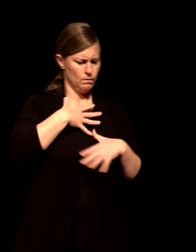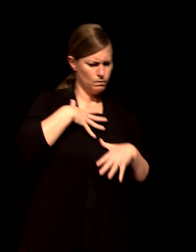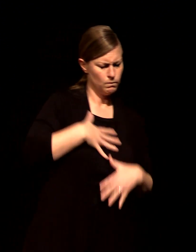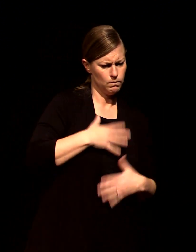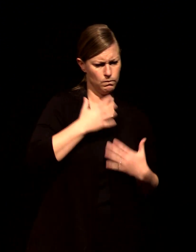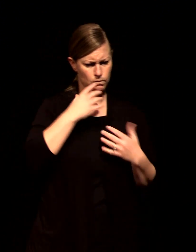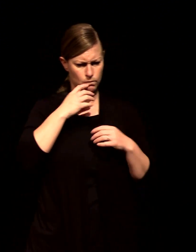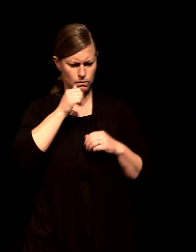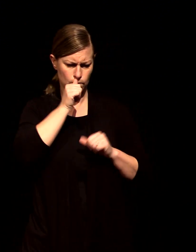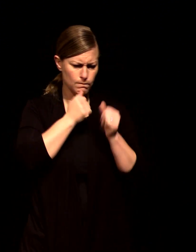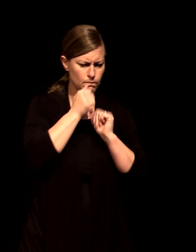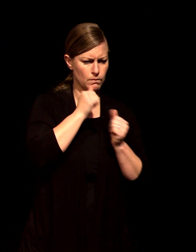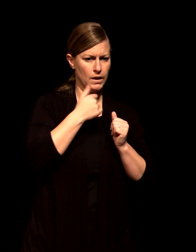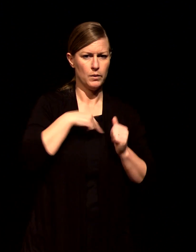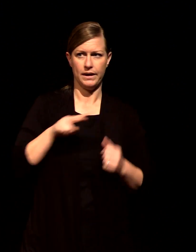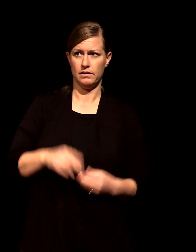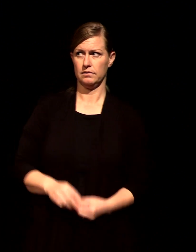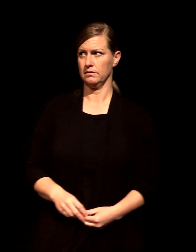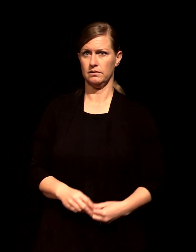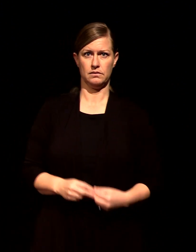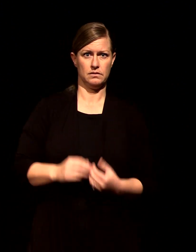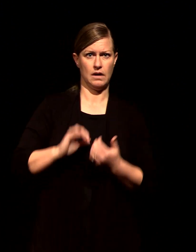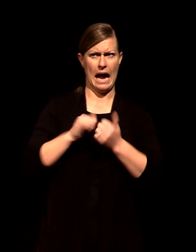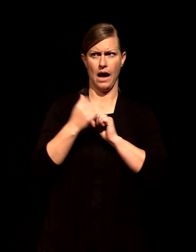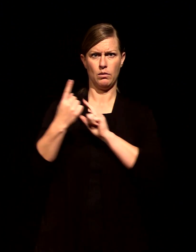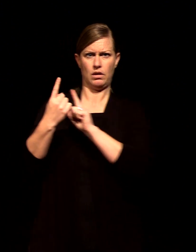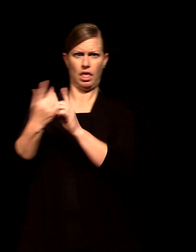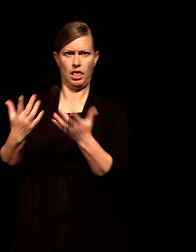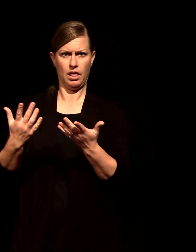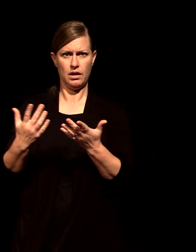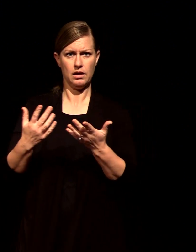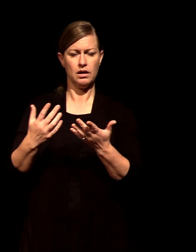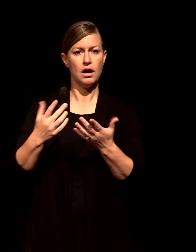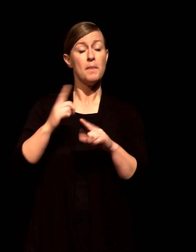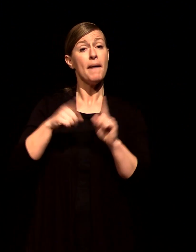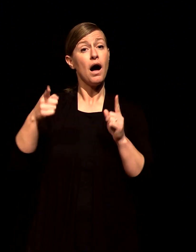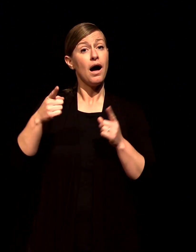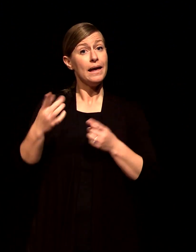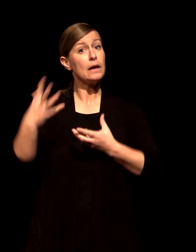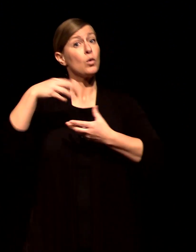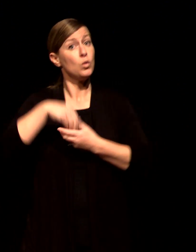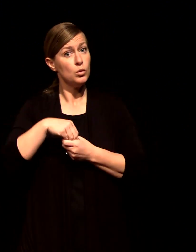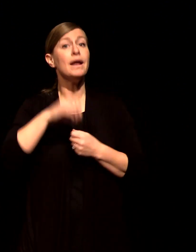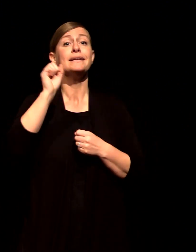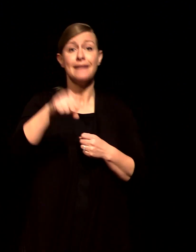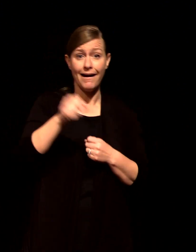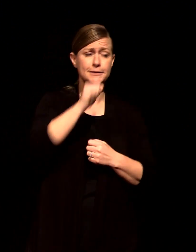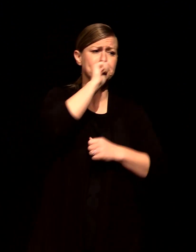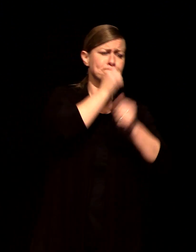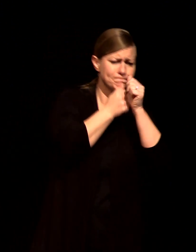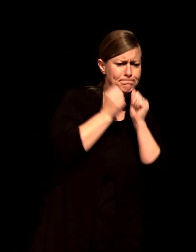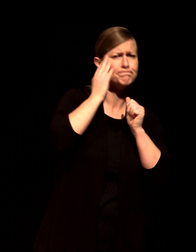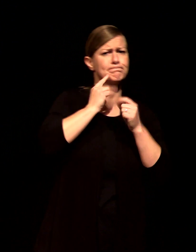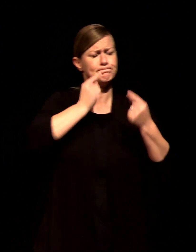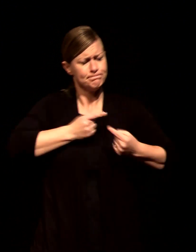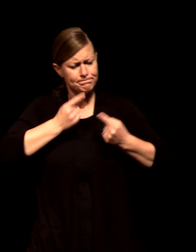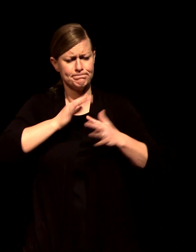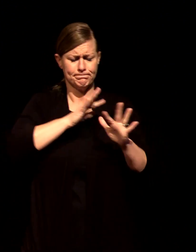foundational principle of his kingdom that even in the midst of sorrow joy still stands and that Jesus modeled